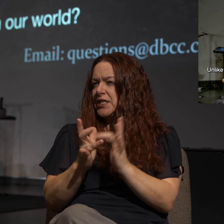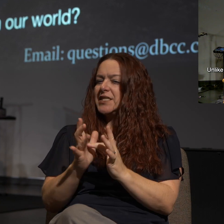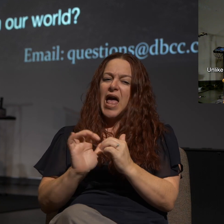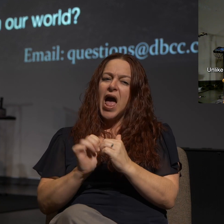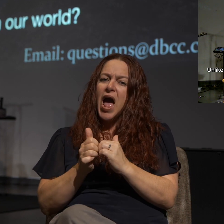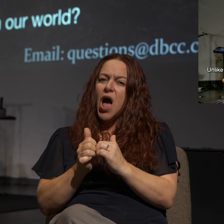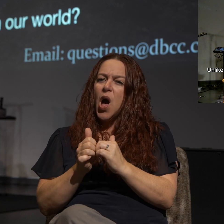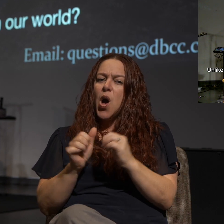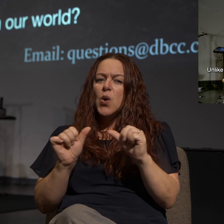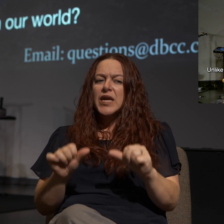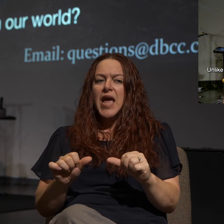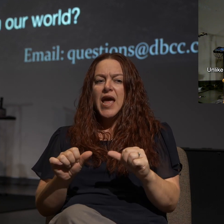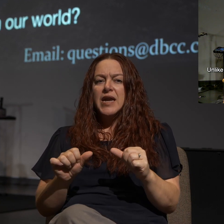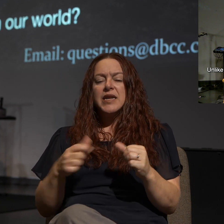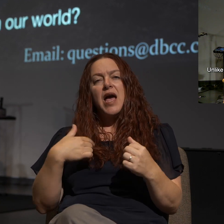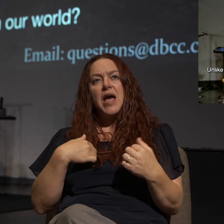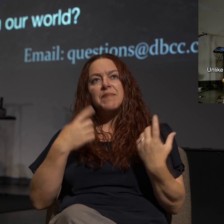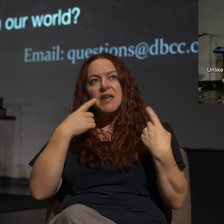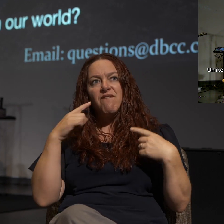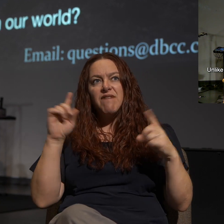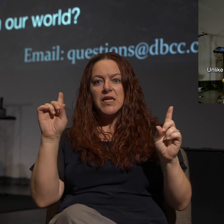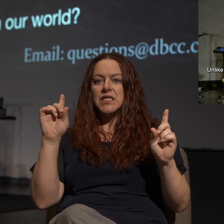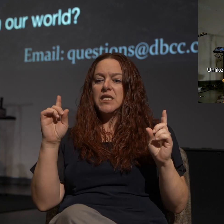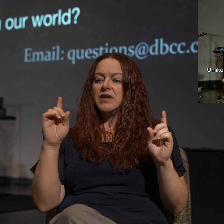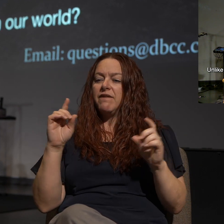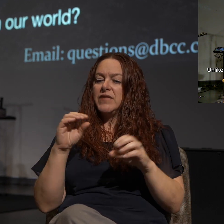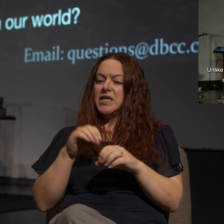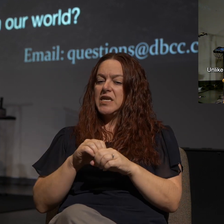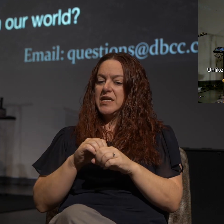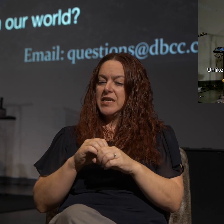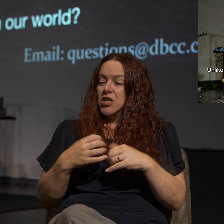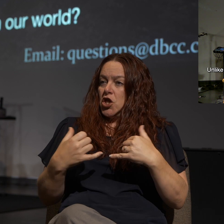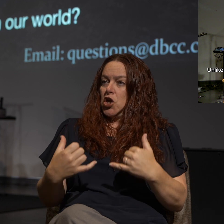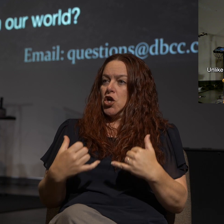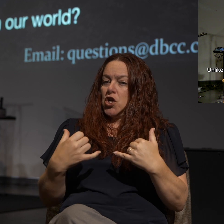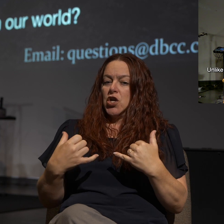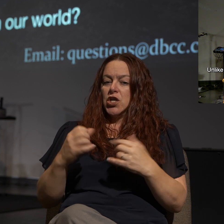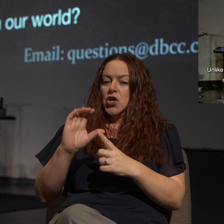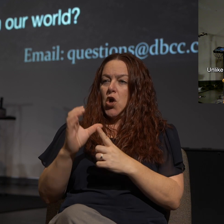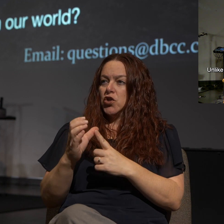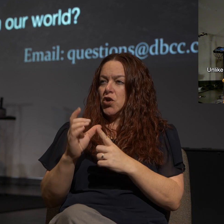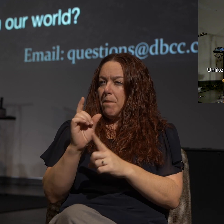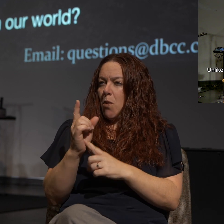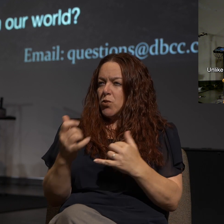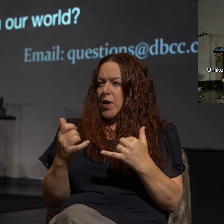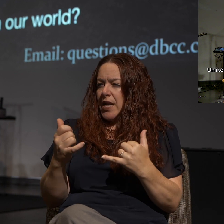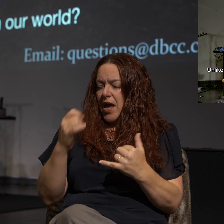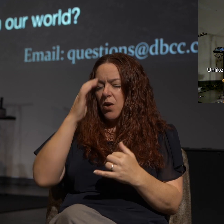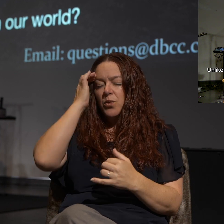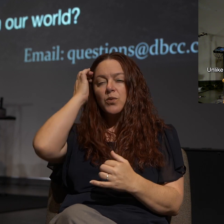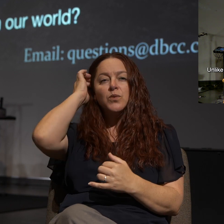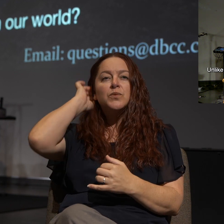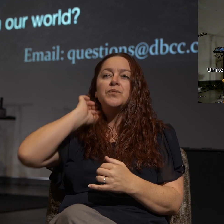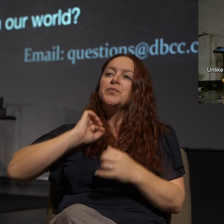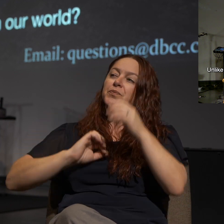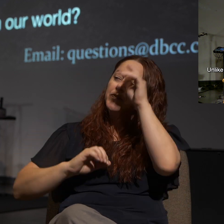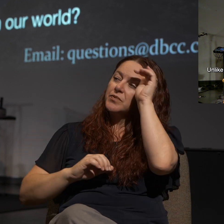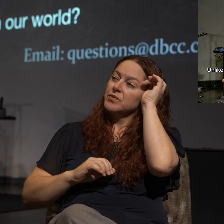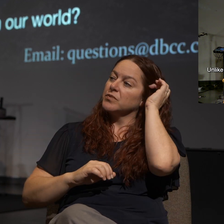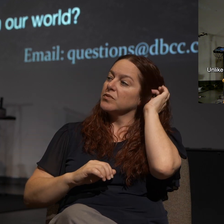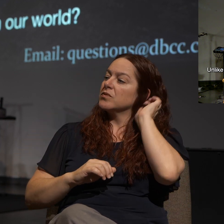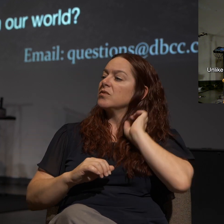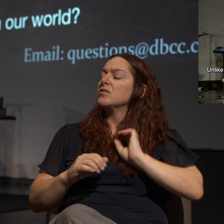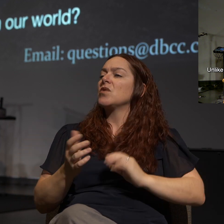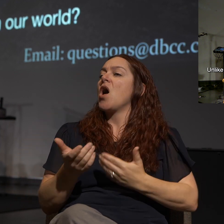we can be effective in our current cultural moment? And what I want to introduce to you and offer to you as a